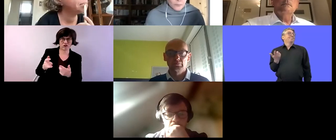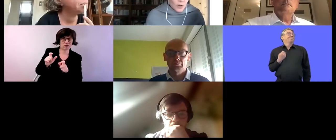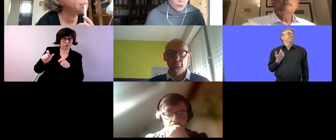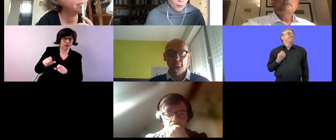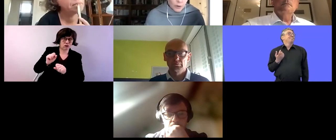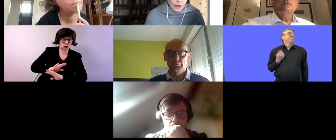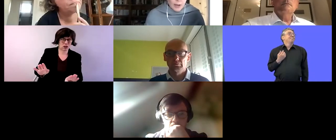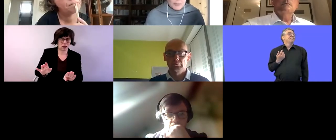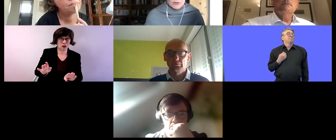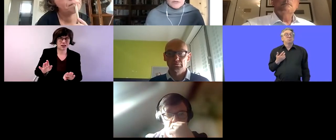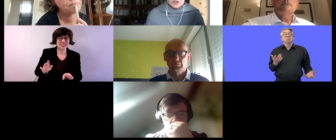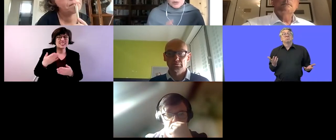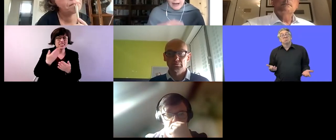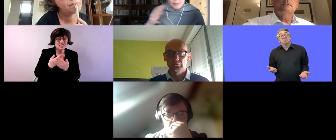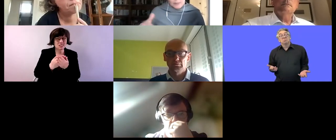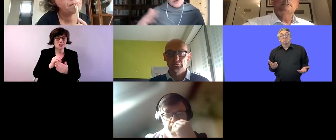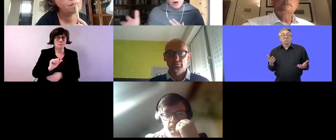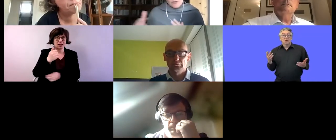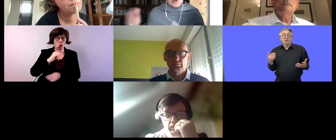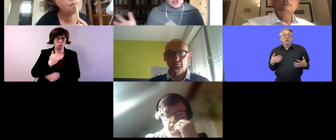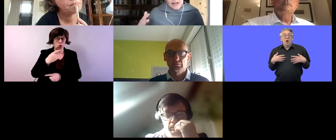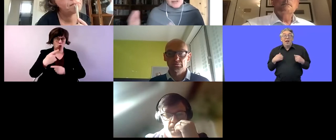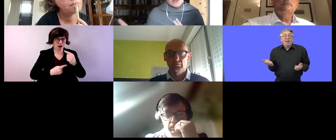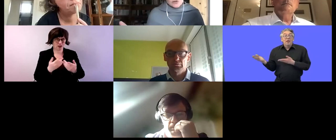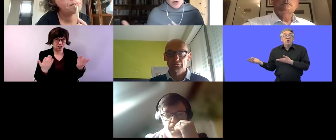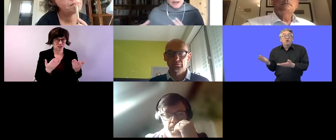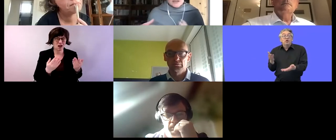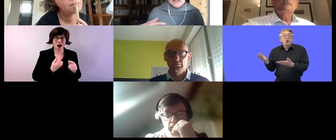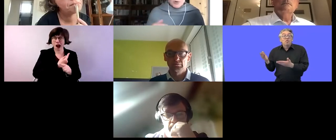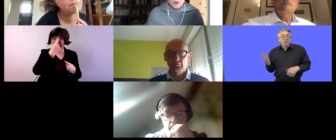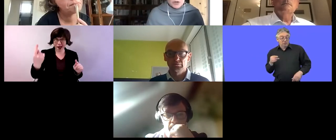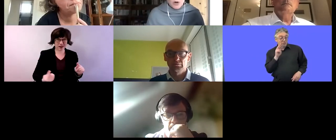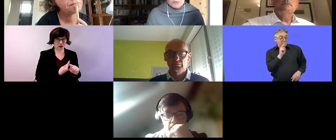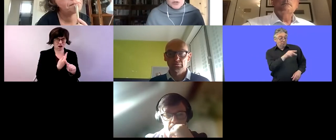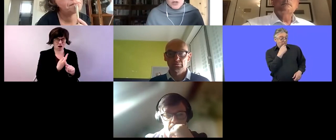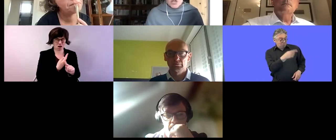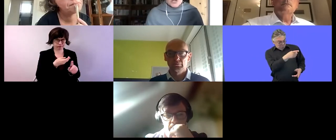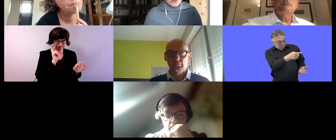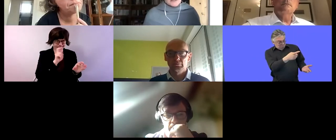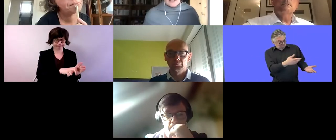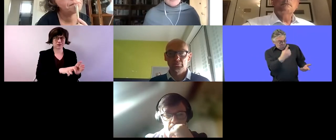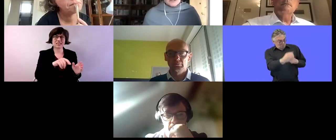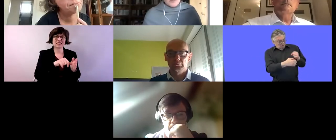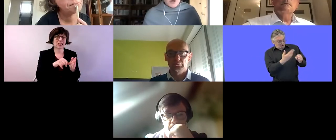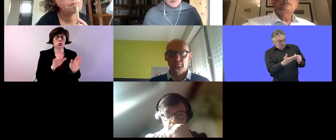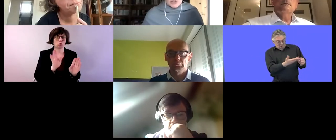for a period of year to allow people go off and test and try and explore new options just as anyone in the population